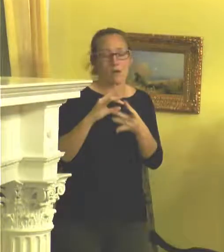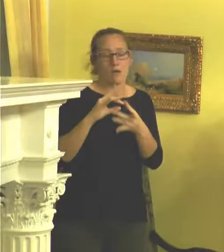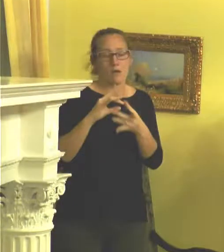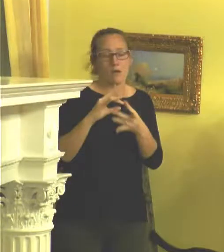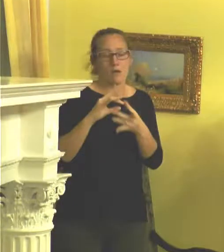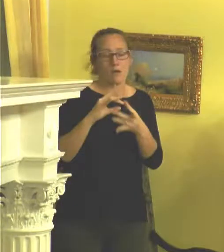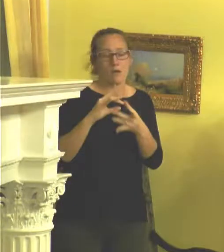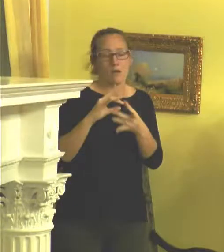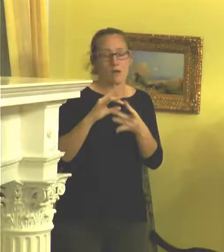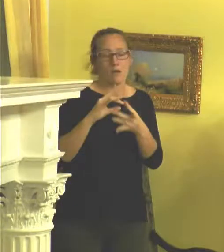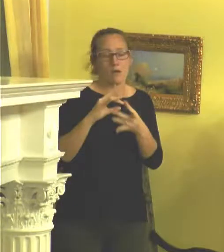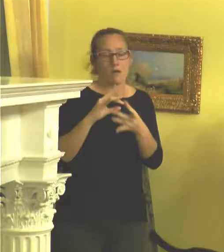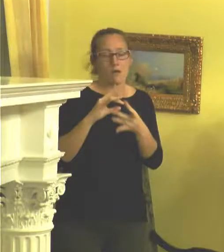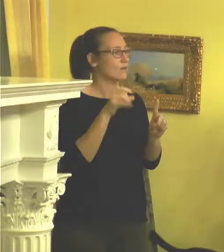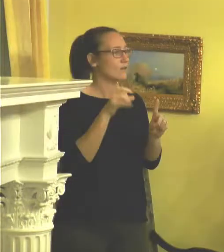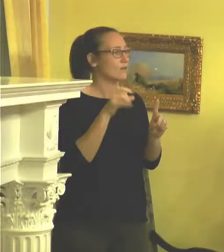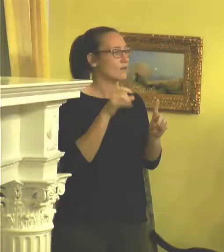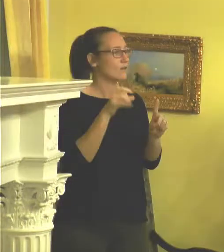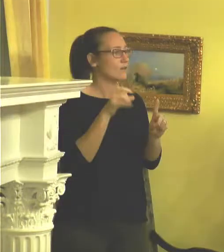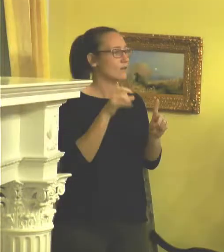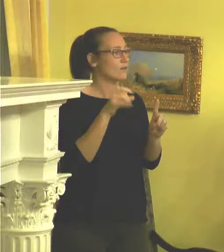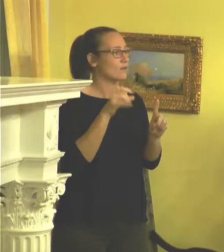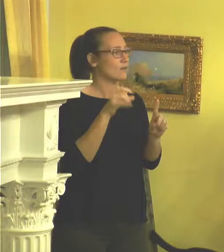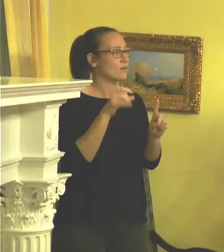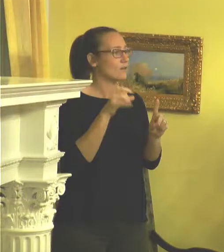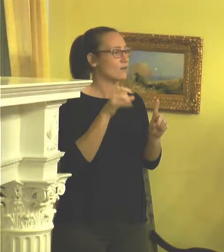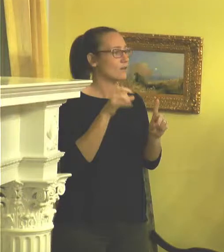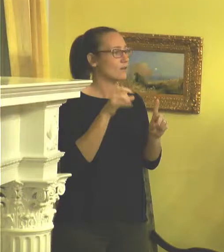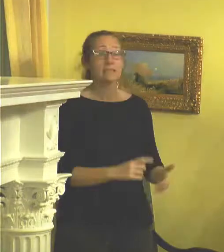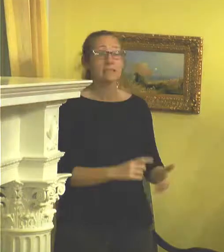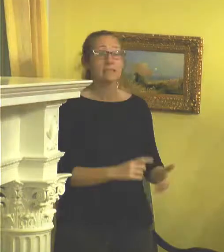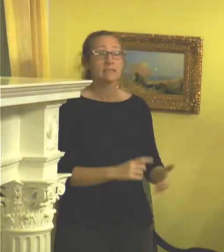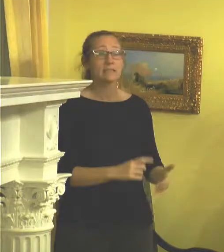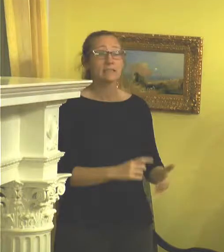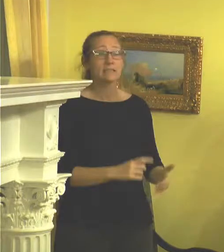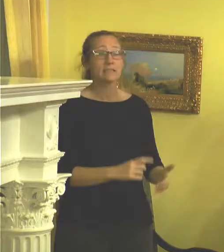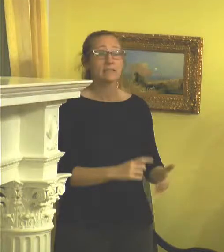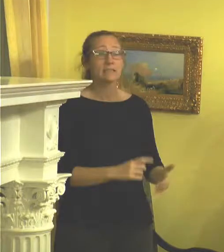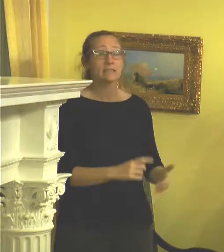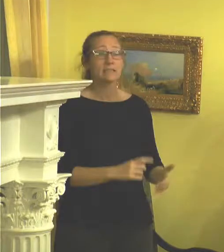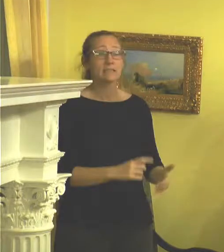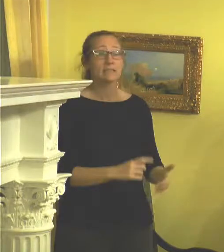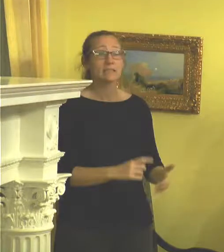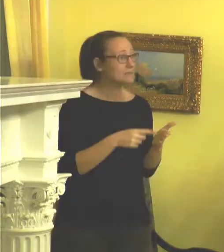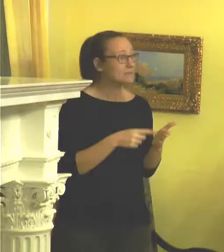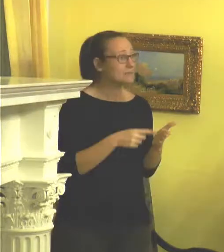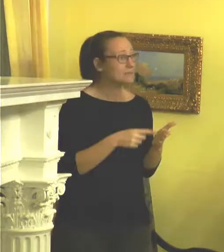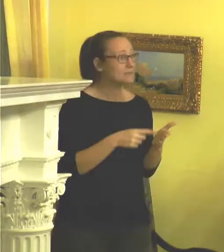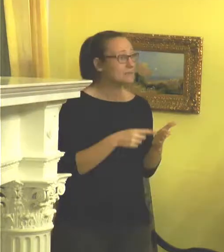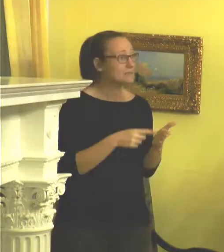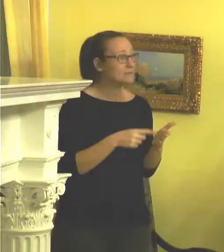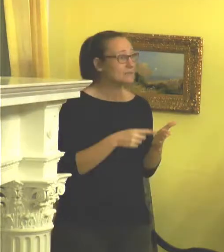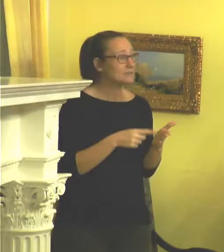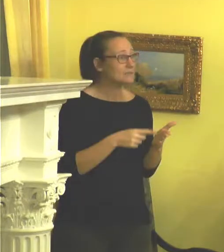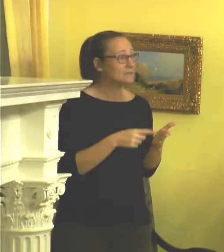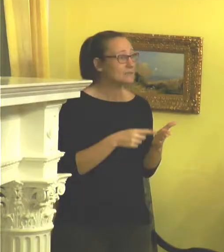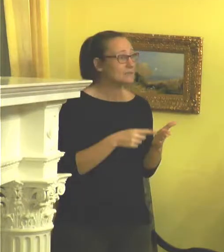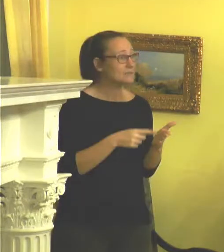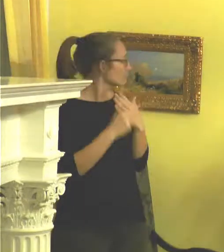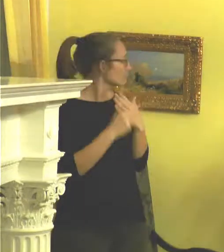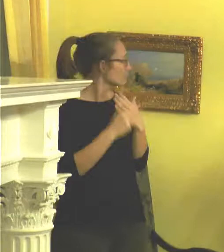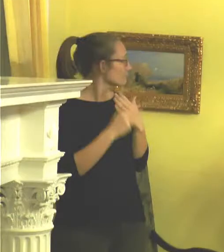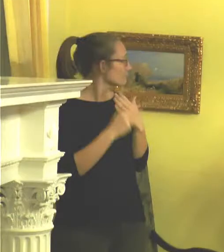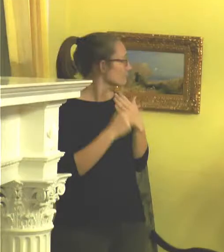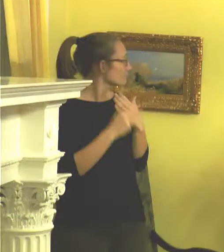that body work came out of that. So sometimes things happen. You know, sometimes I get a residency. And now I get to dive into